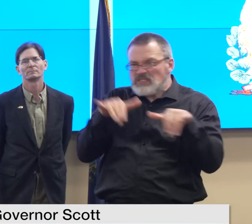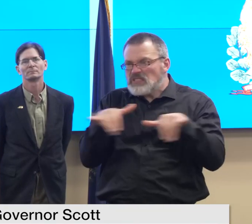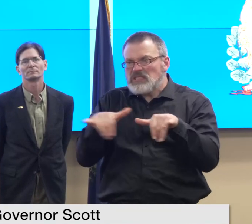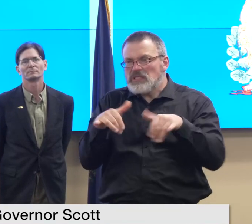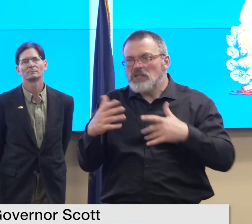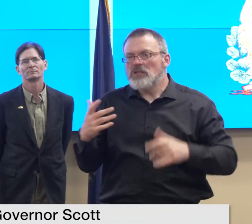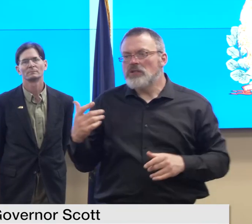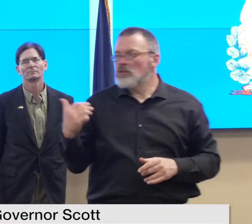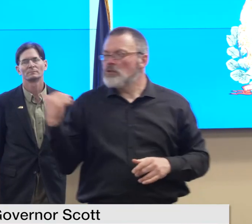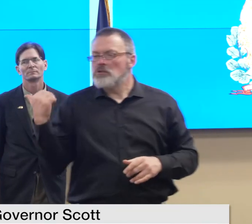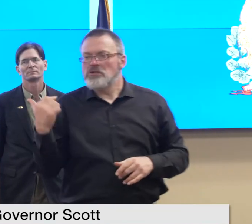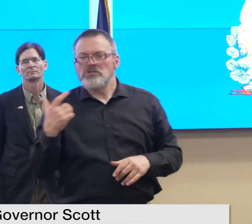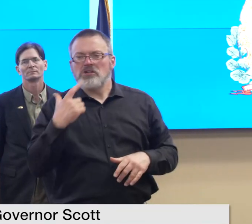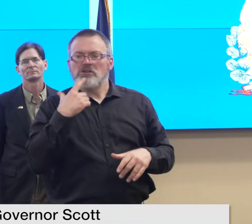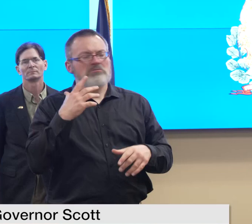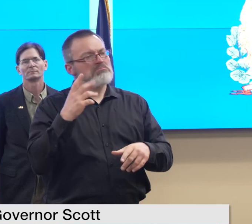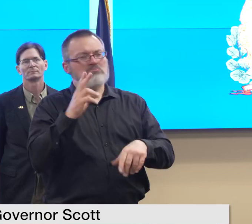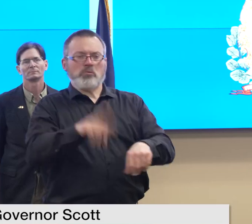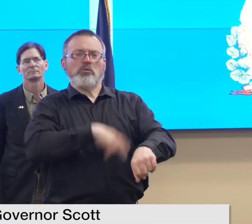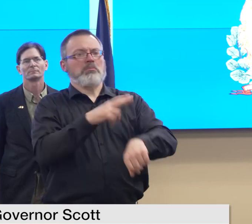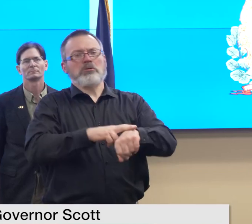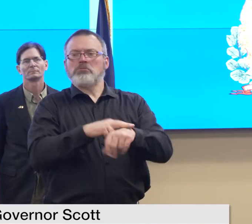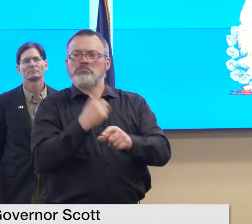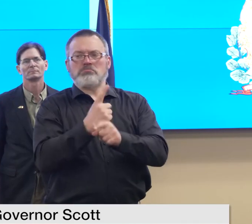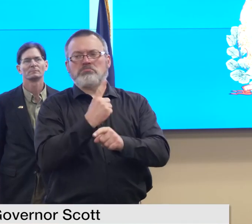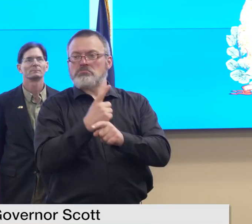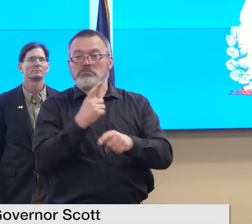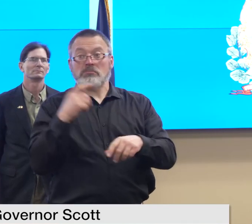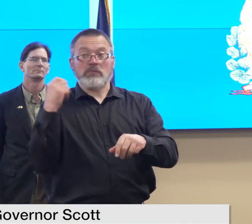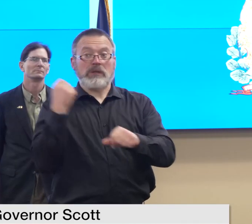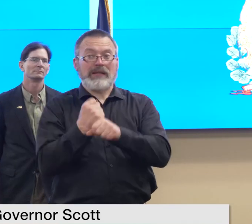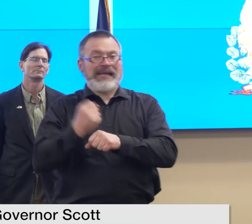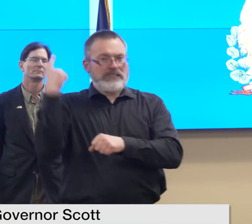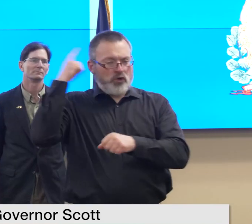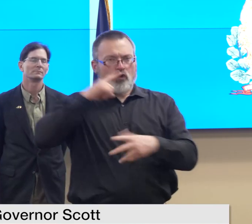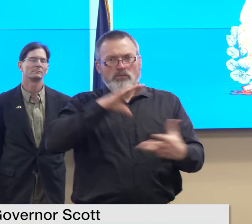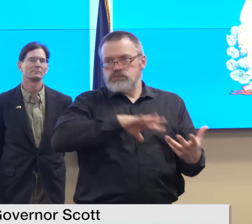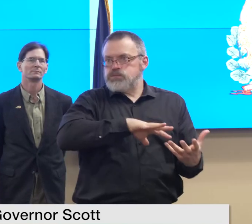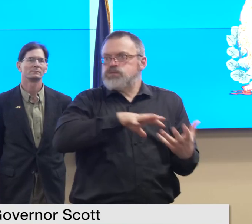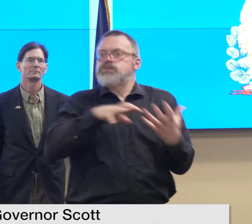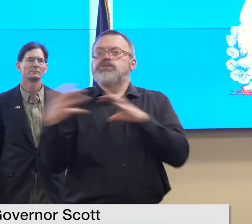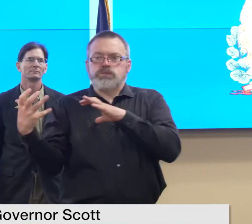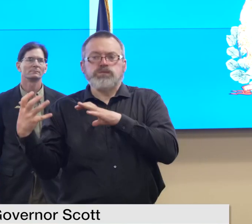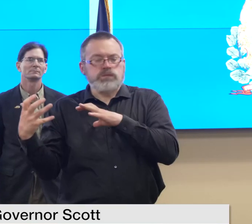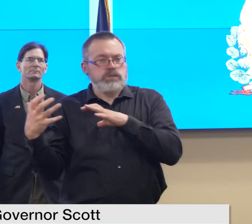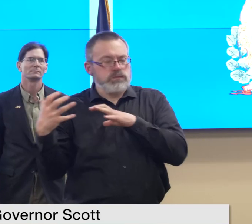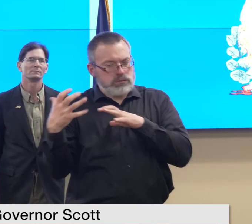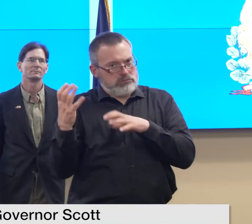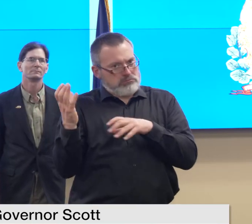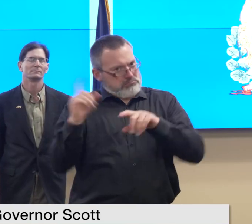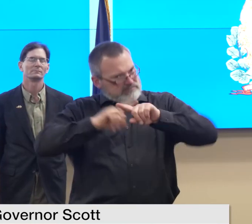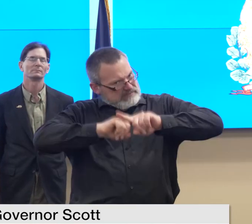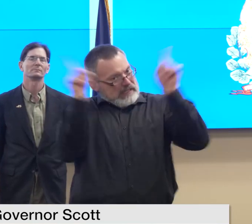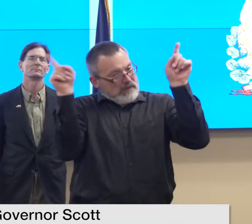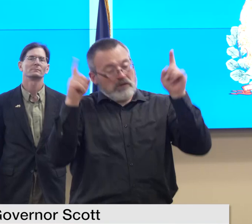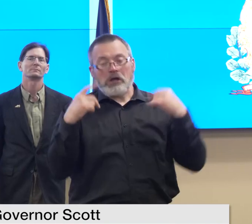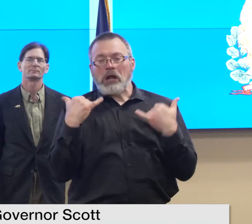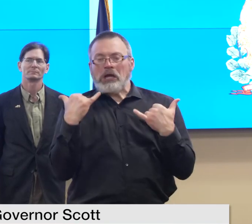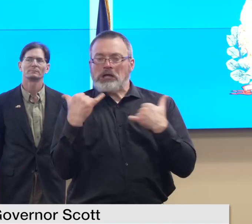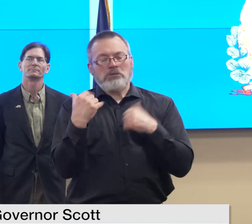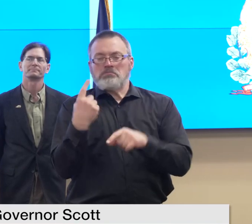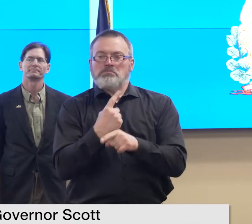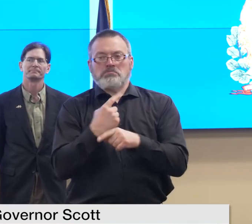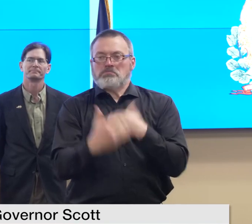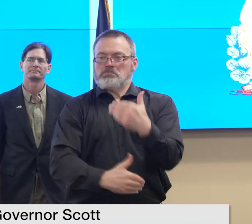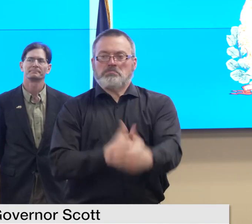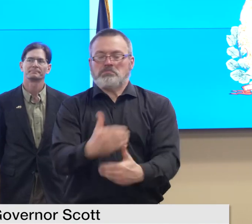at this point i think what we saw last year was abnormal in some respects they were anticipating this